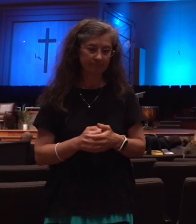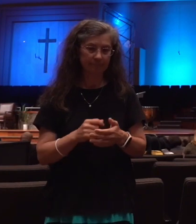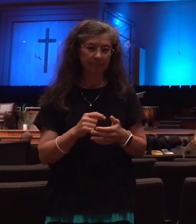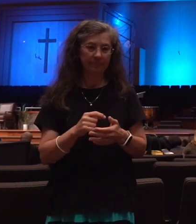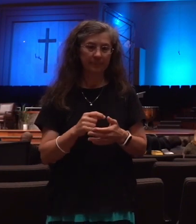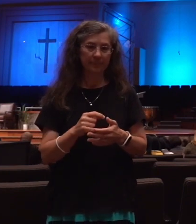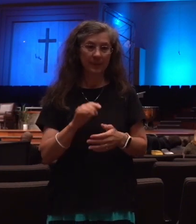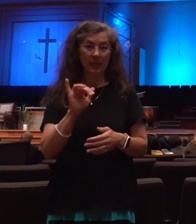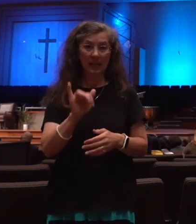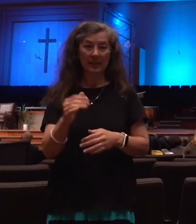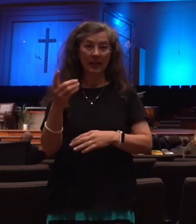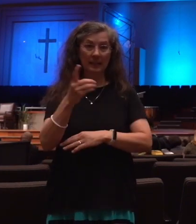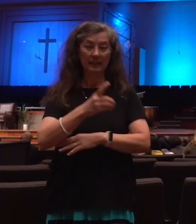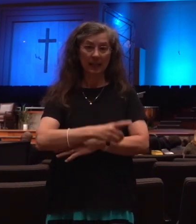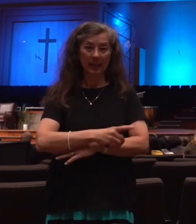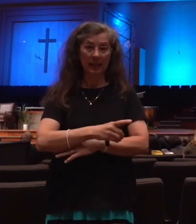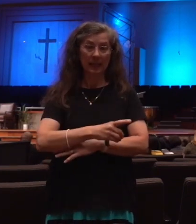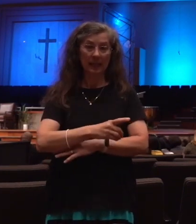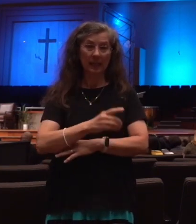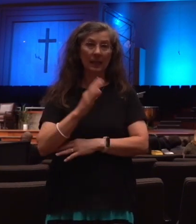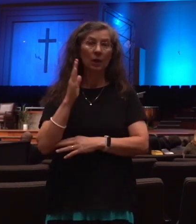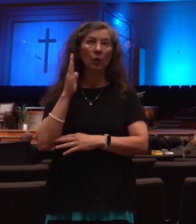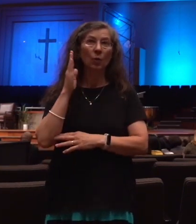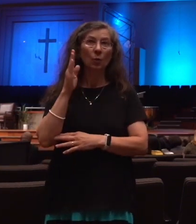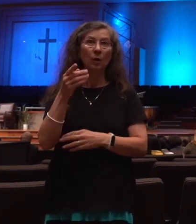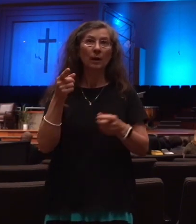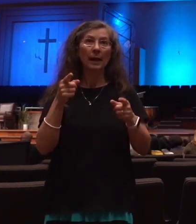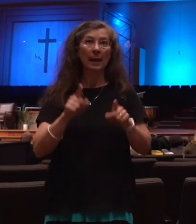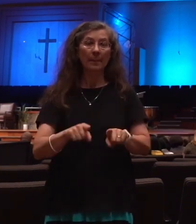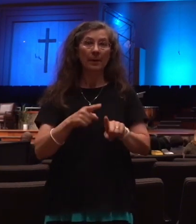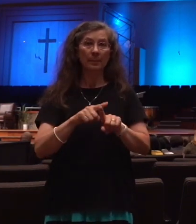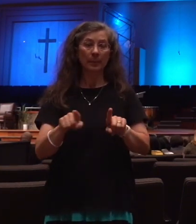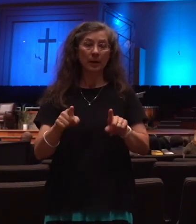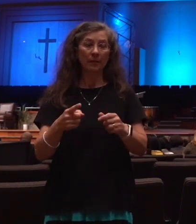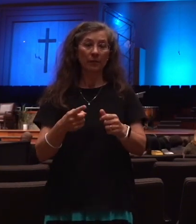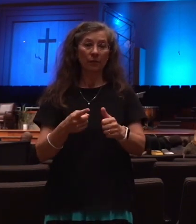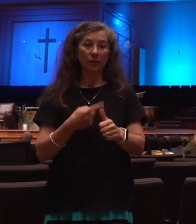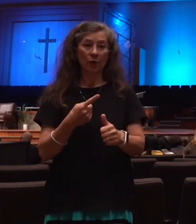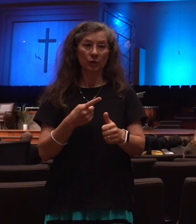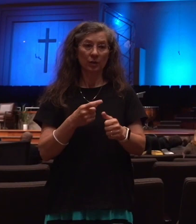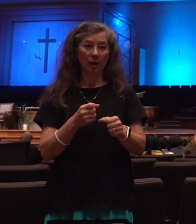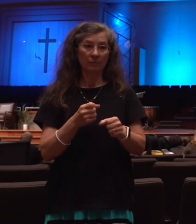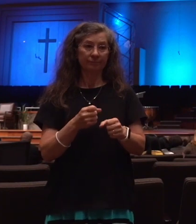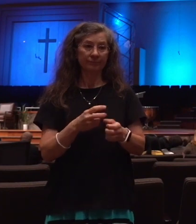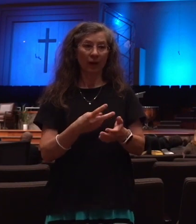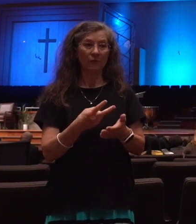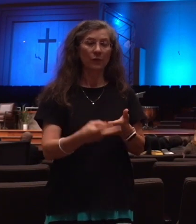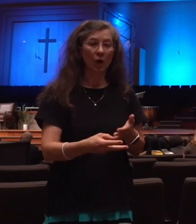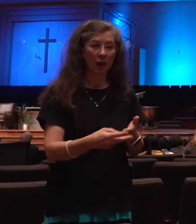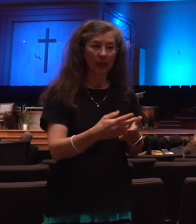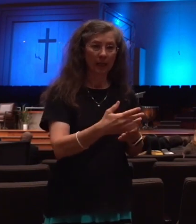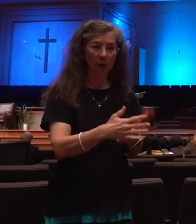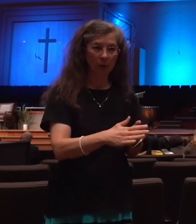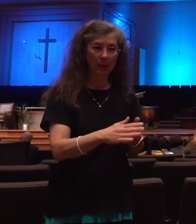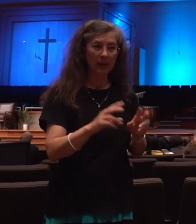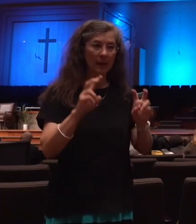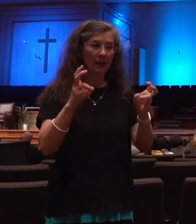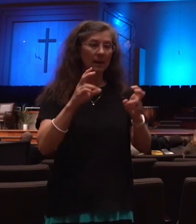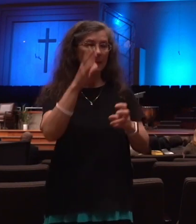that day shall not come except there come a falling away first. And the man of sin be revealed the son of